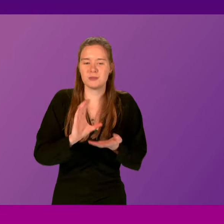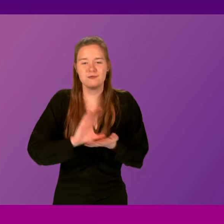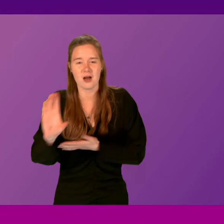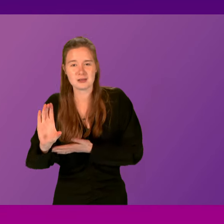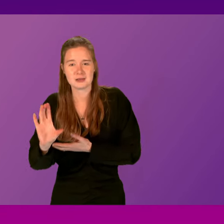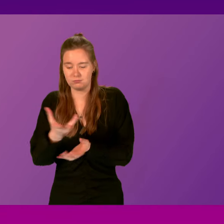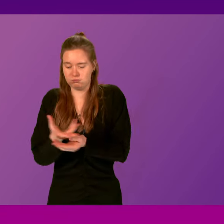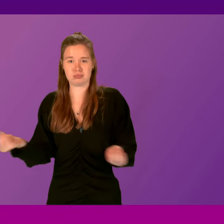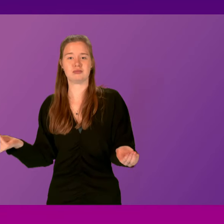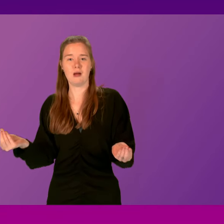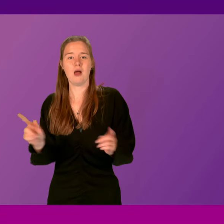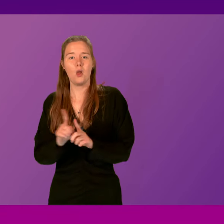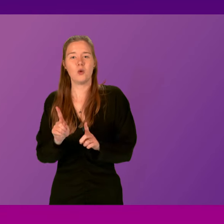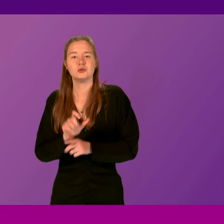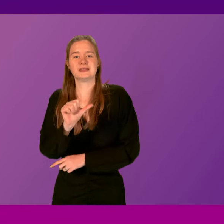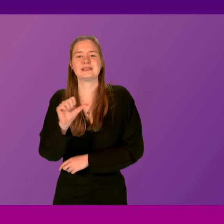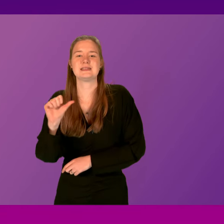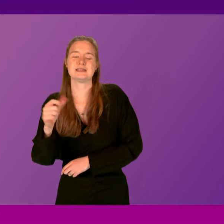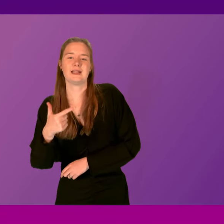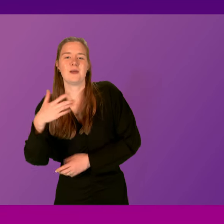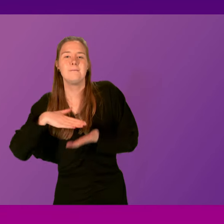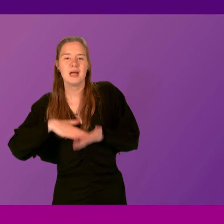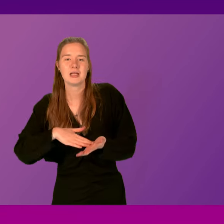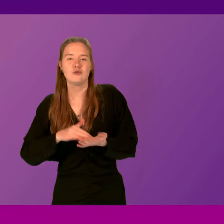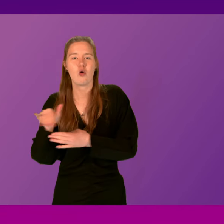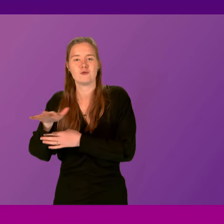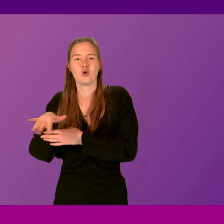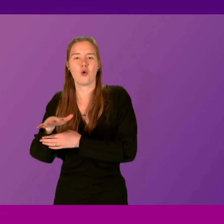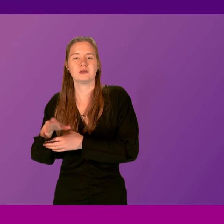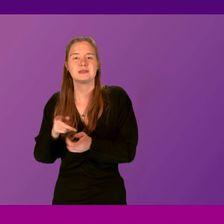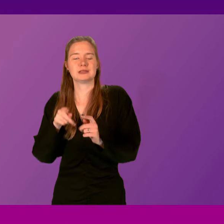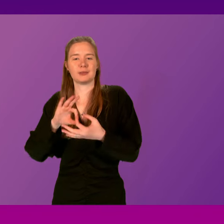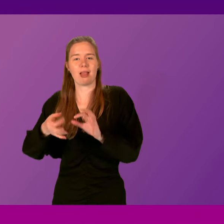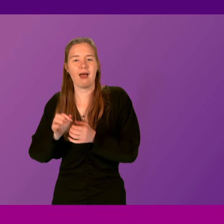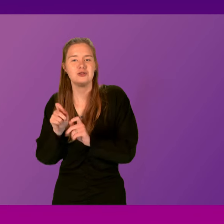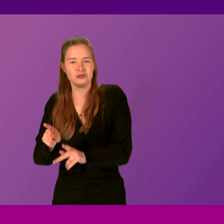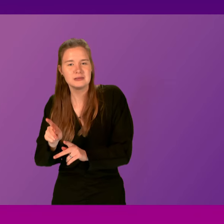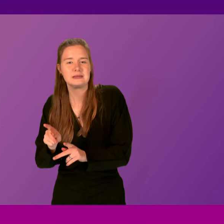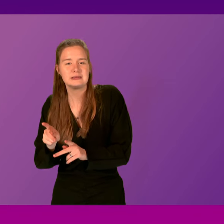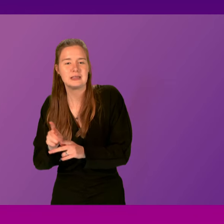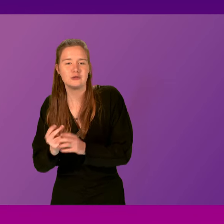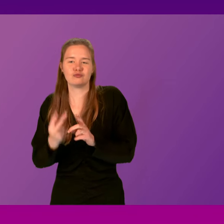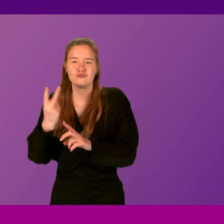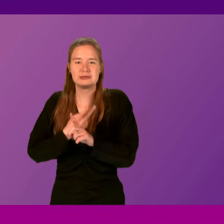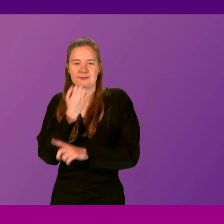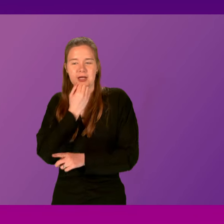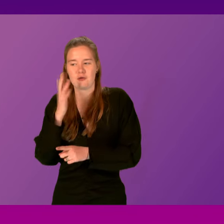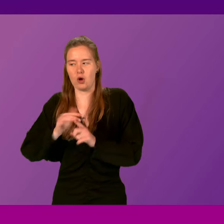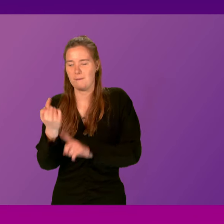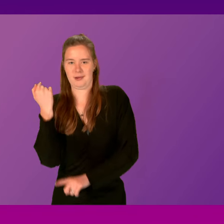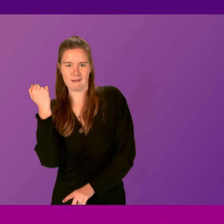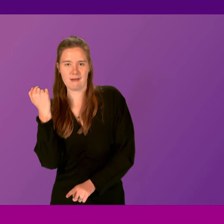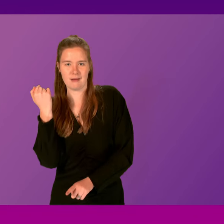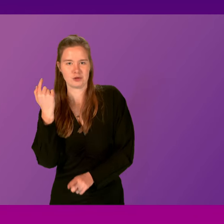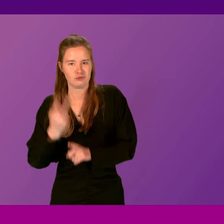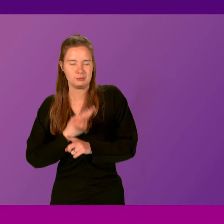altogether. And the 67 million offshore supply chain announcement was just a reduced and reheated figure from before. At a